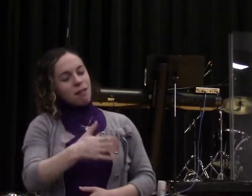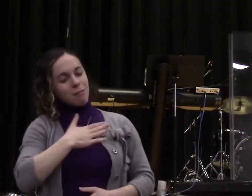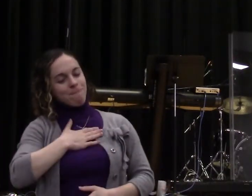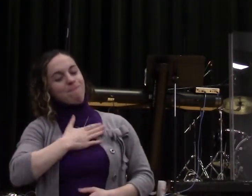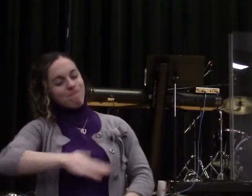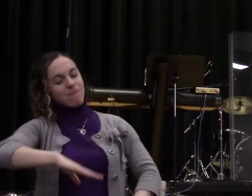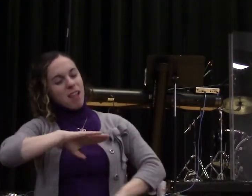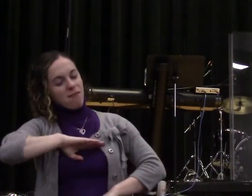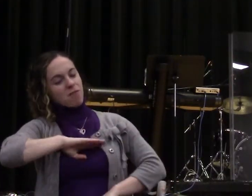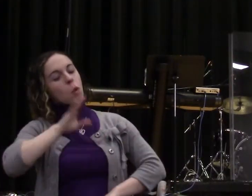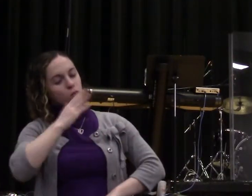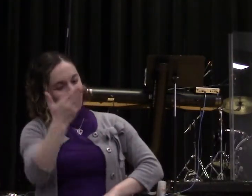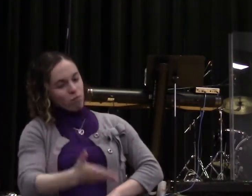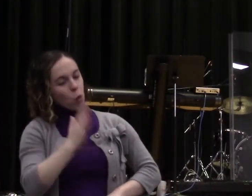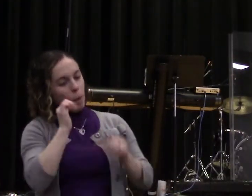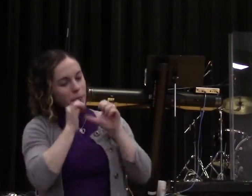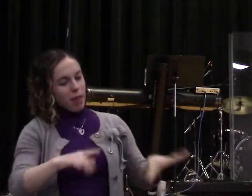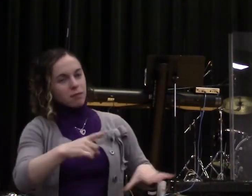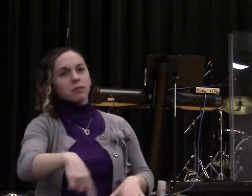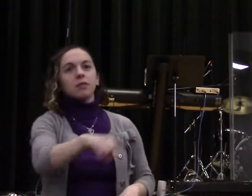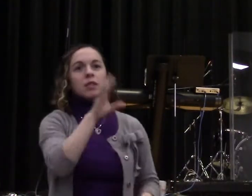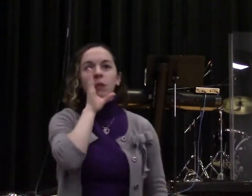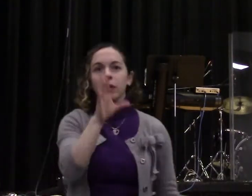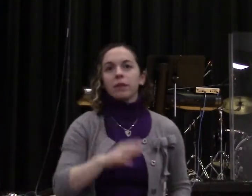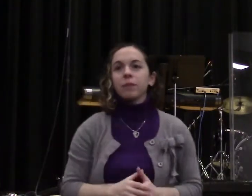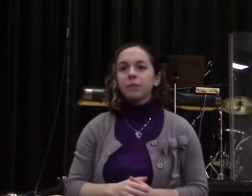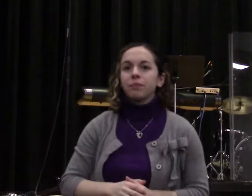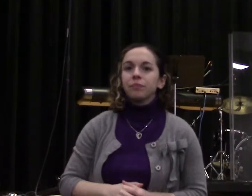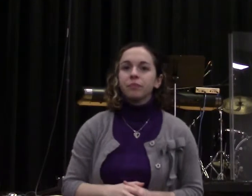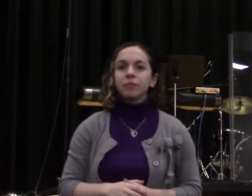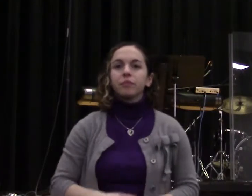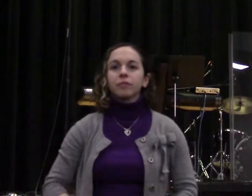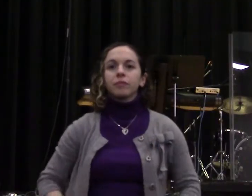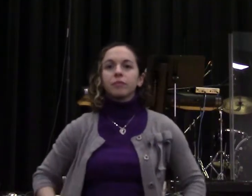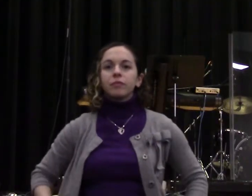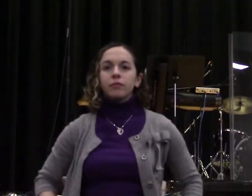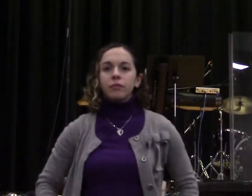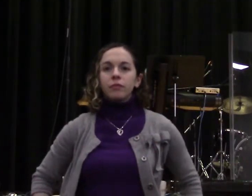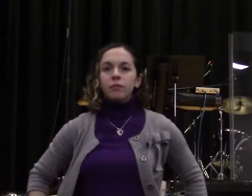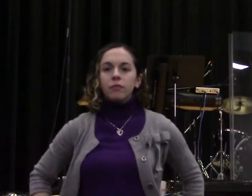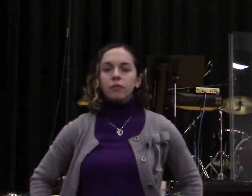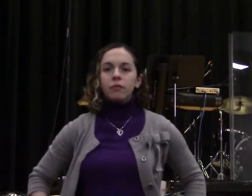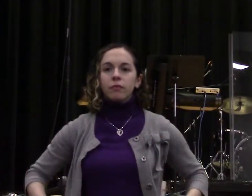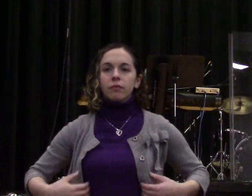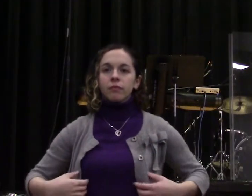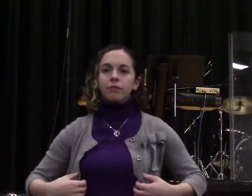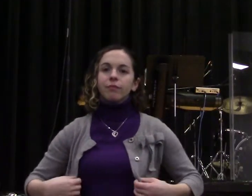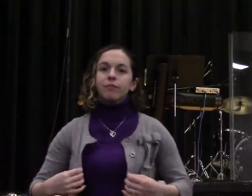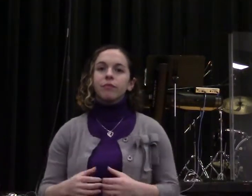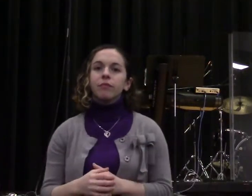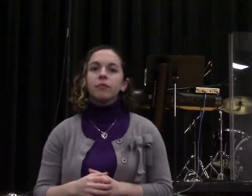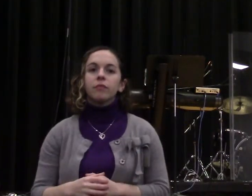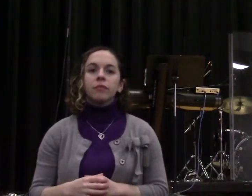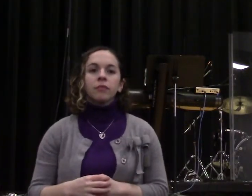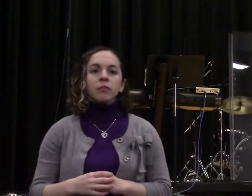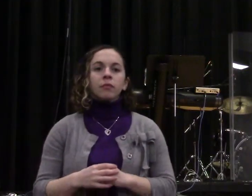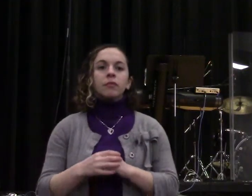Everybody say, hey, Hermie. Now, Hermie is not a person. It's a mountain. It's an area. It's a region in